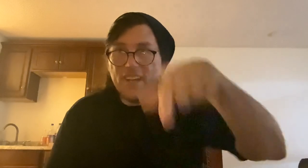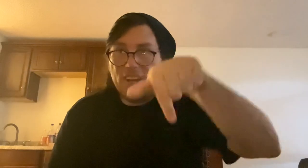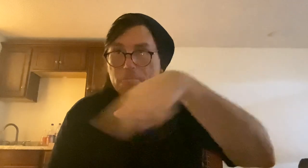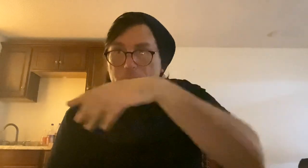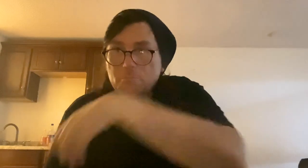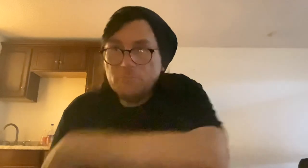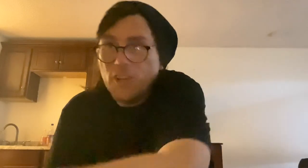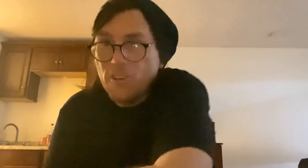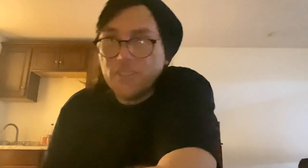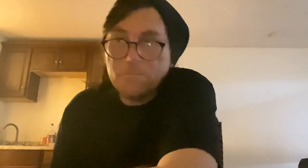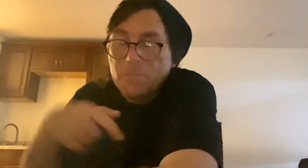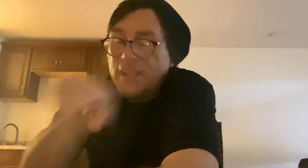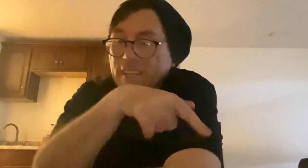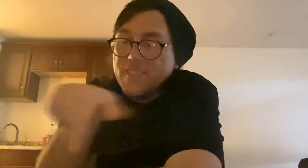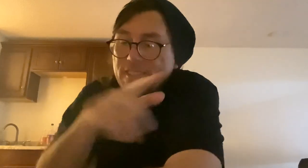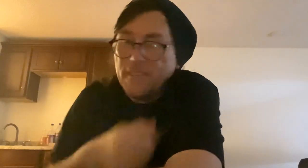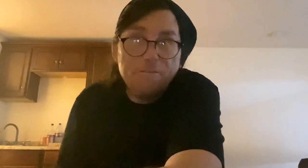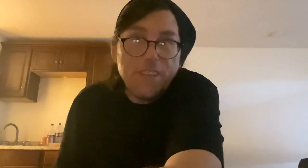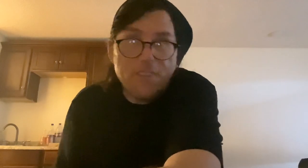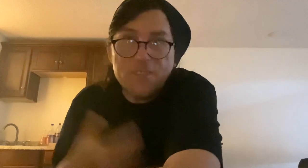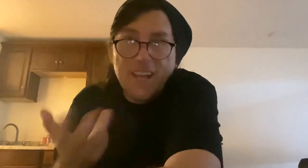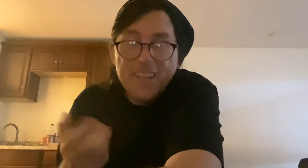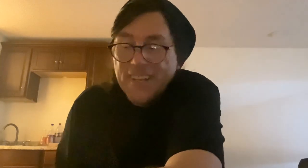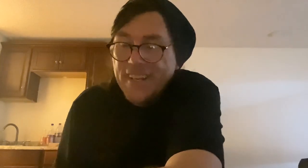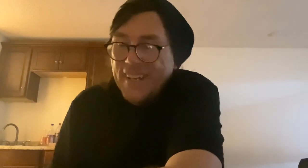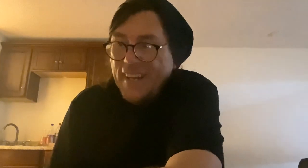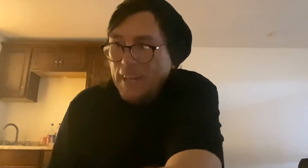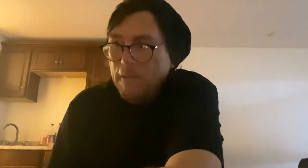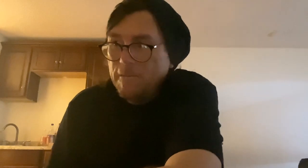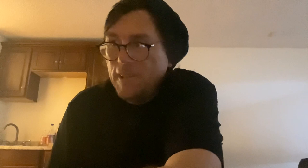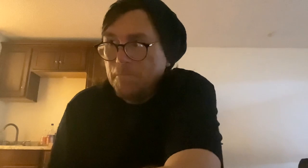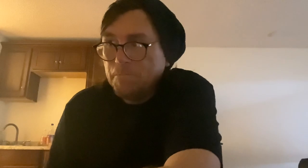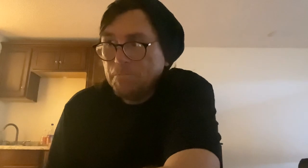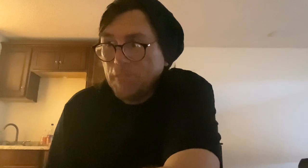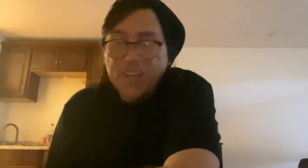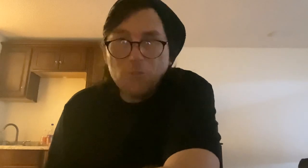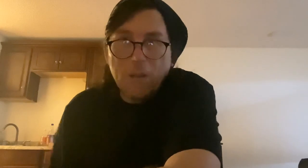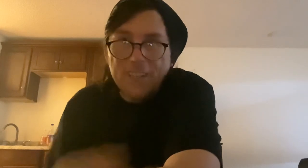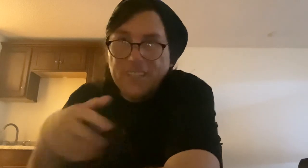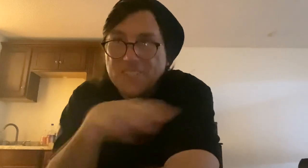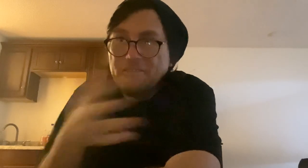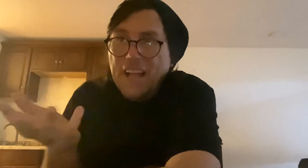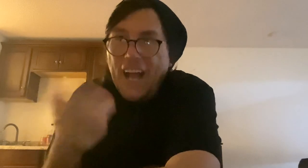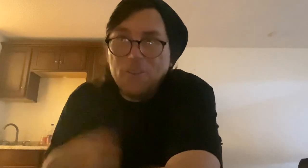I've hooked up some links to videos that of actual mangakas of how